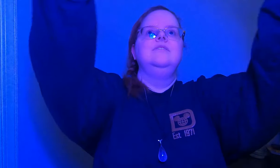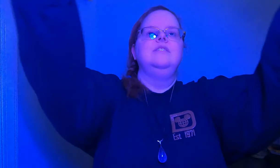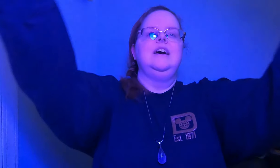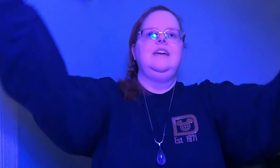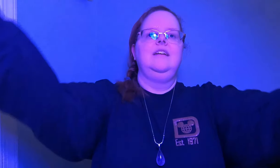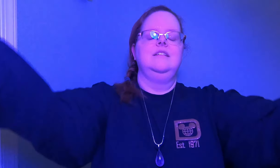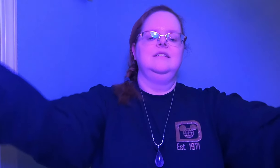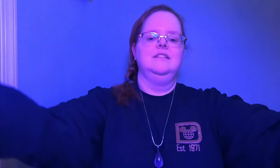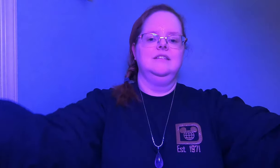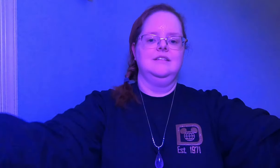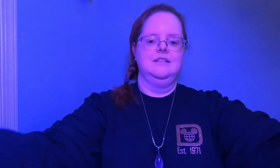light